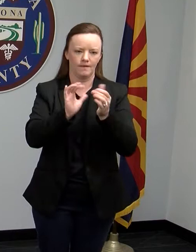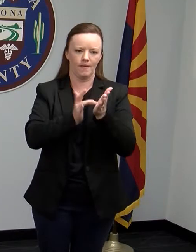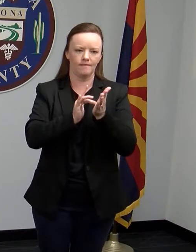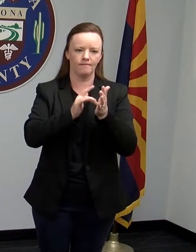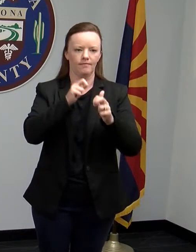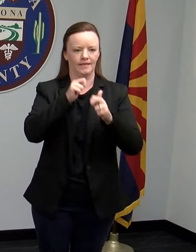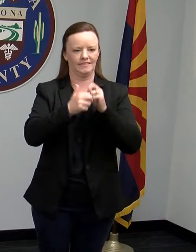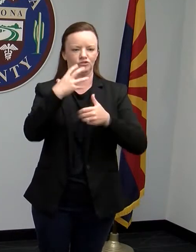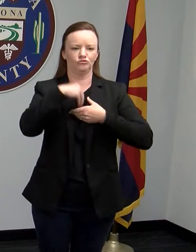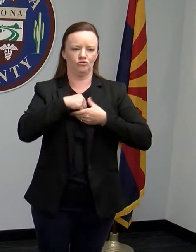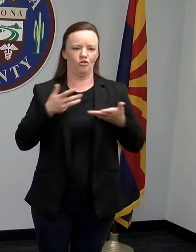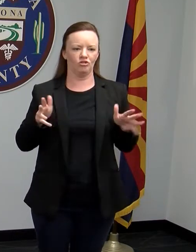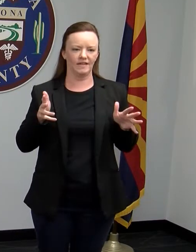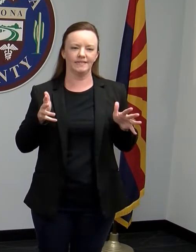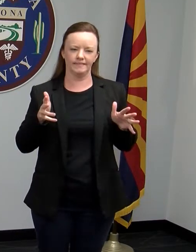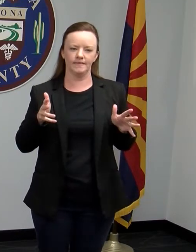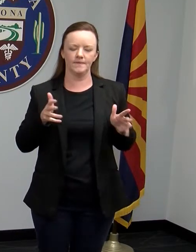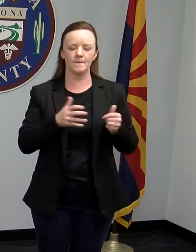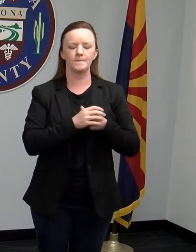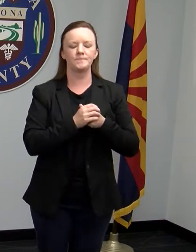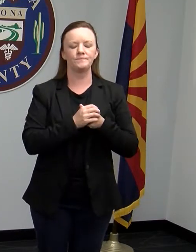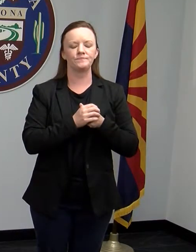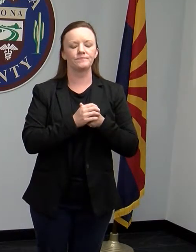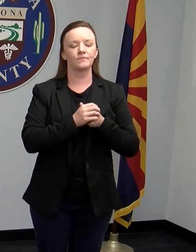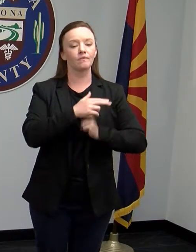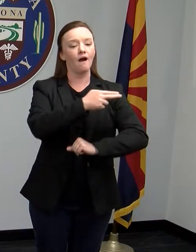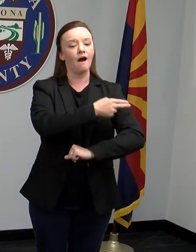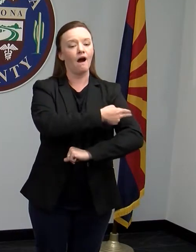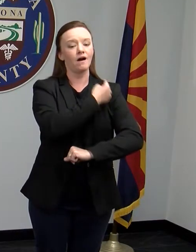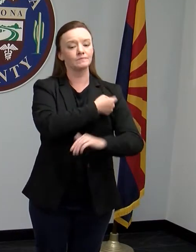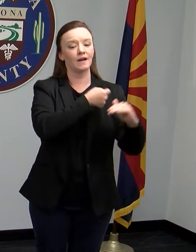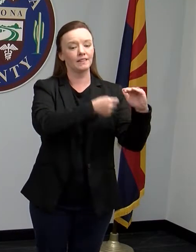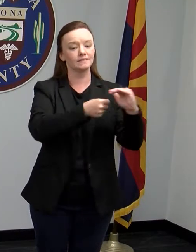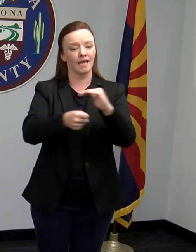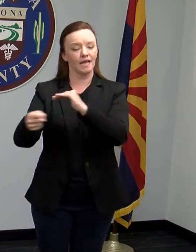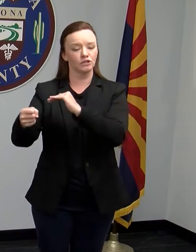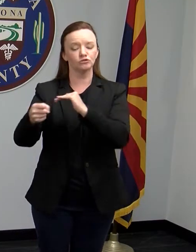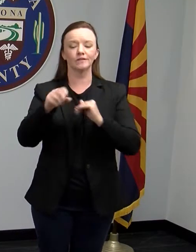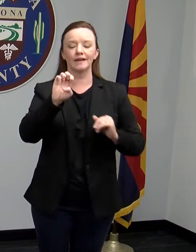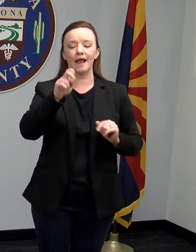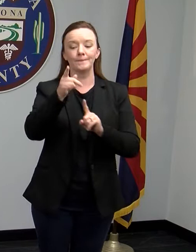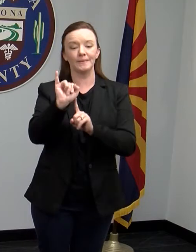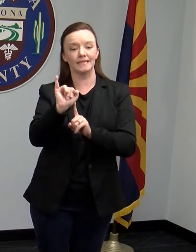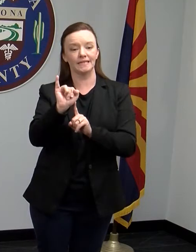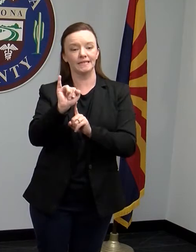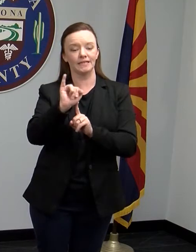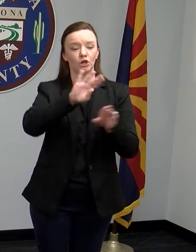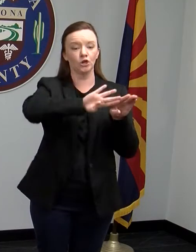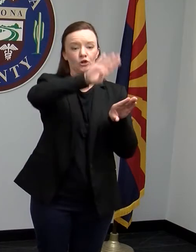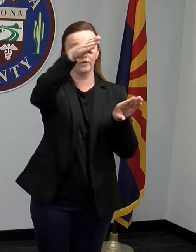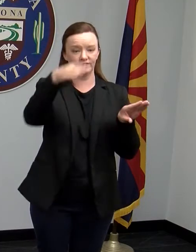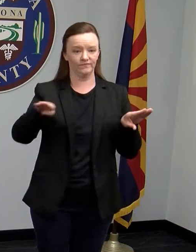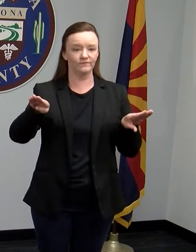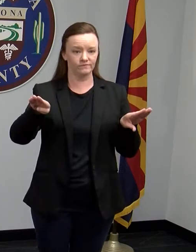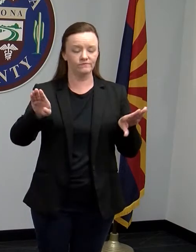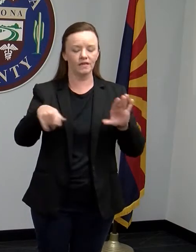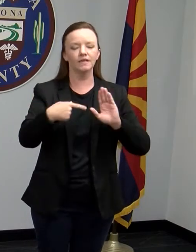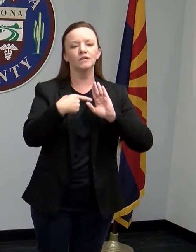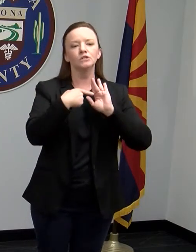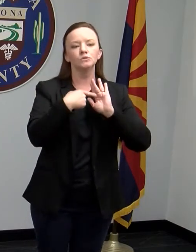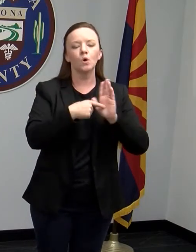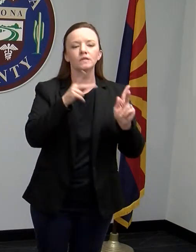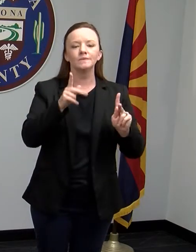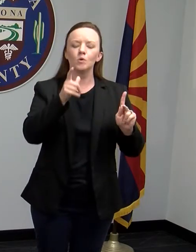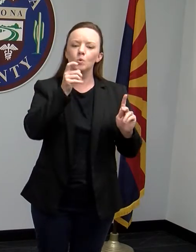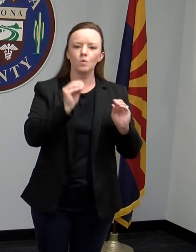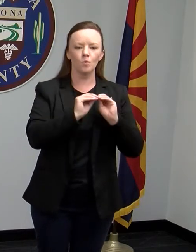Our hospitalization epidemiology curve, or epi curve, shows us that cases of more severe